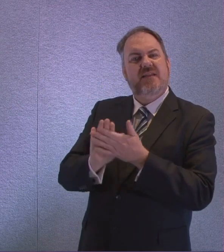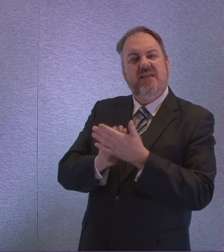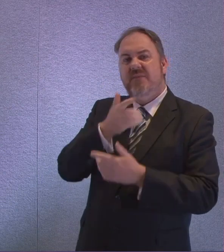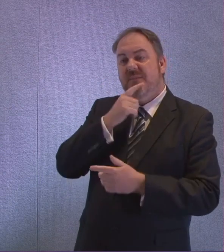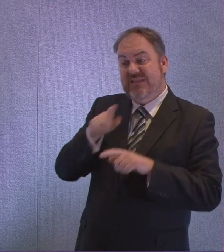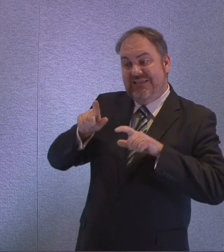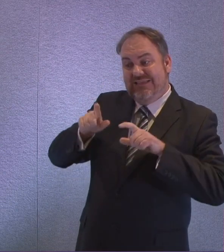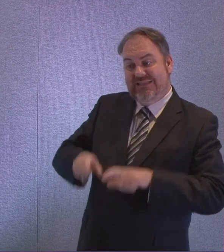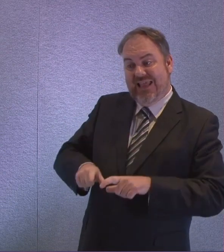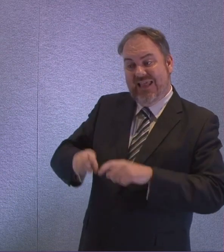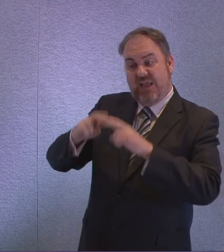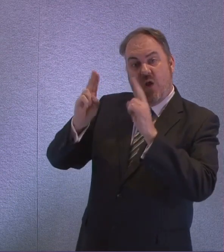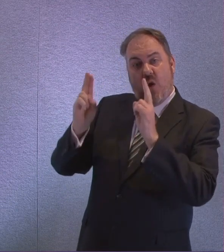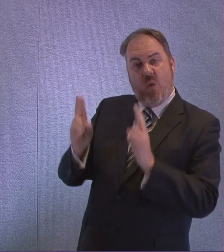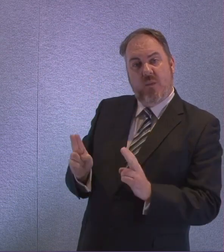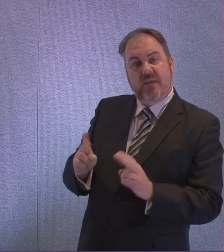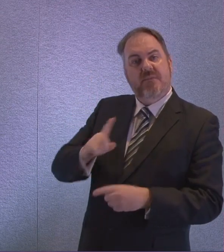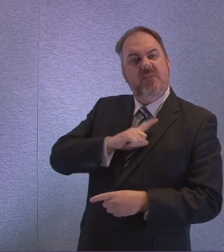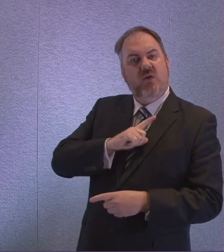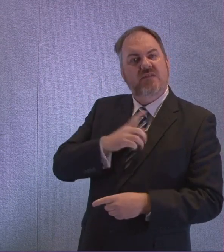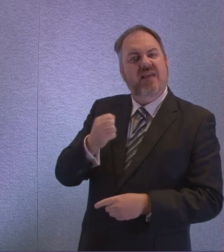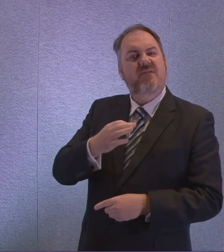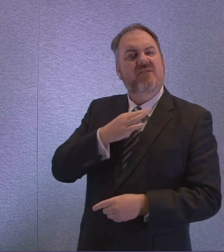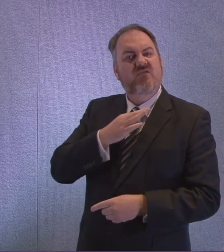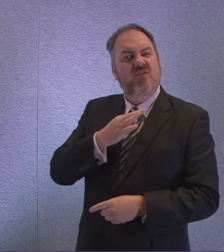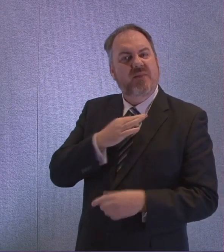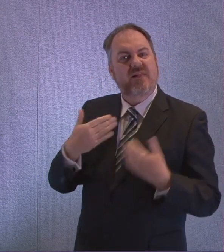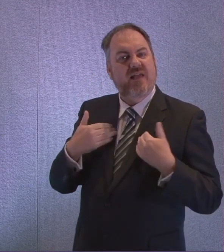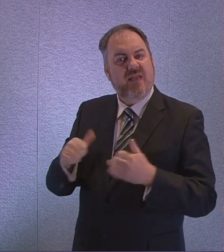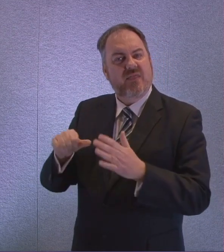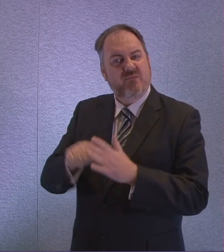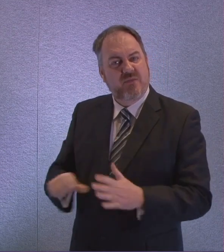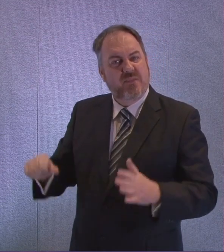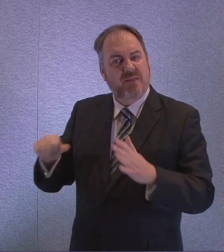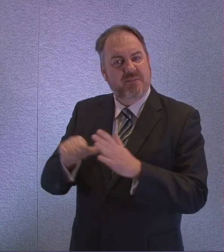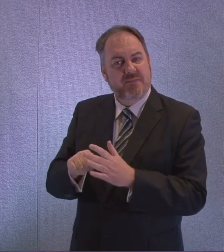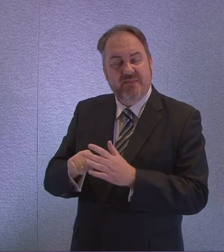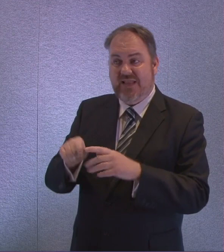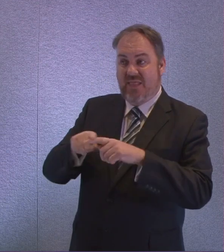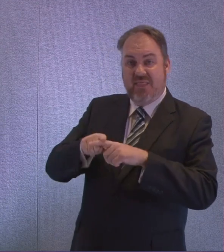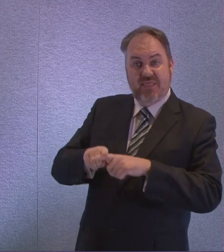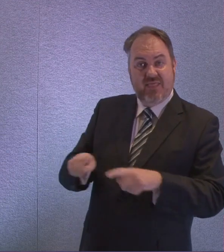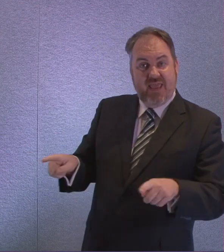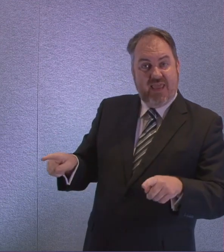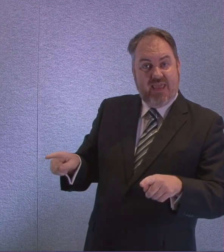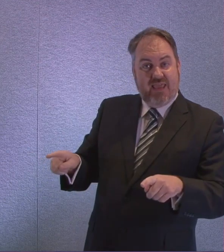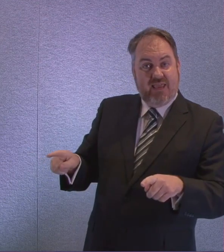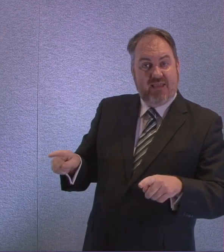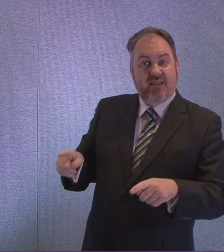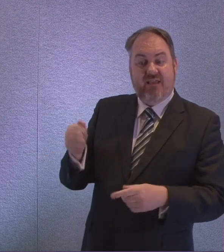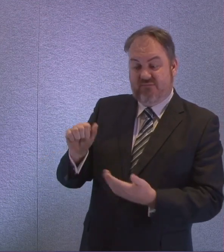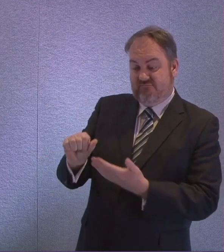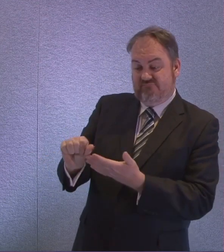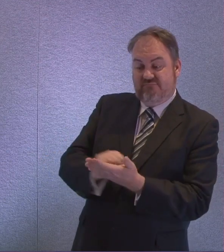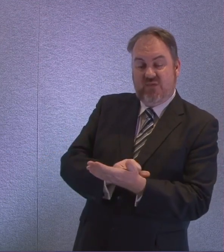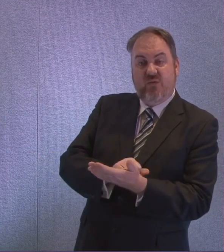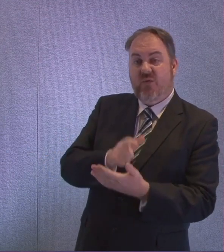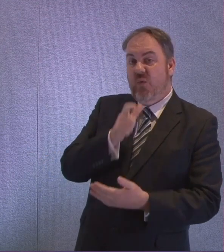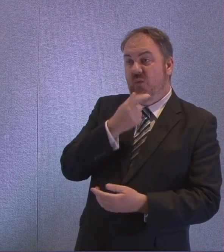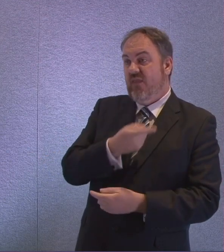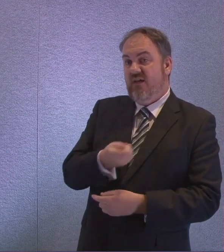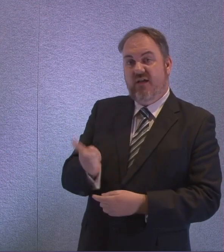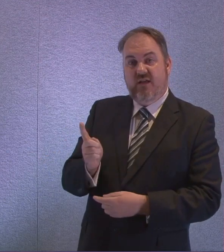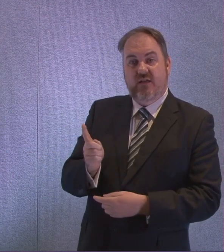we call them, are within certain medical groups that were carefully considered by medical professionals and experts.